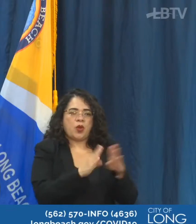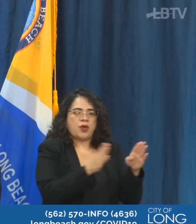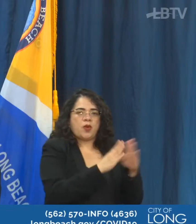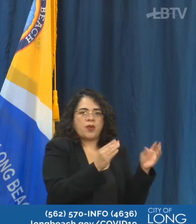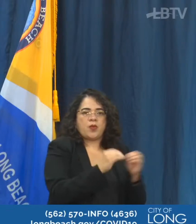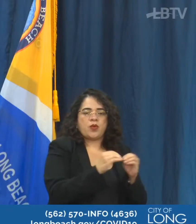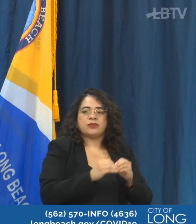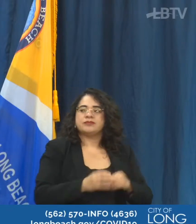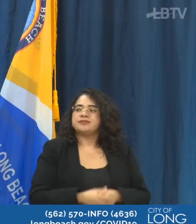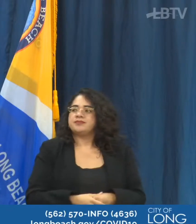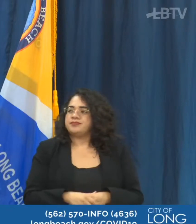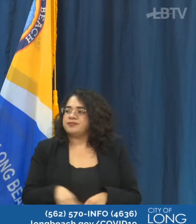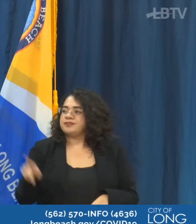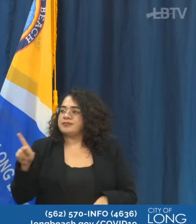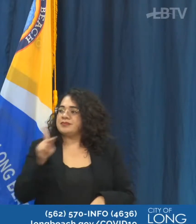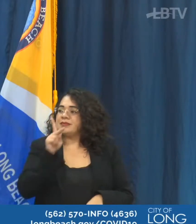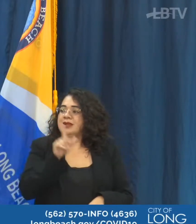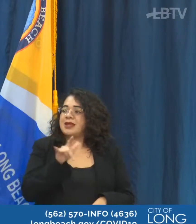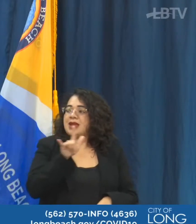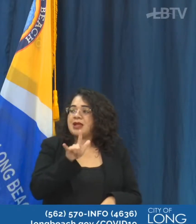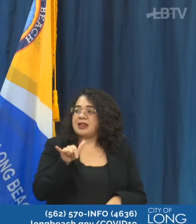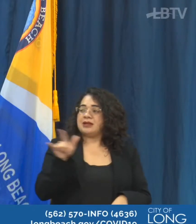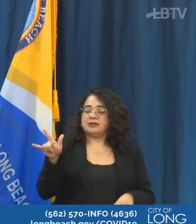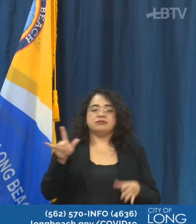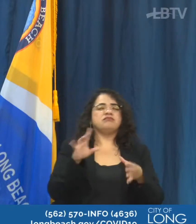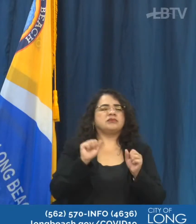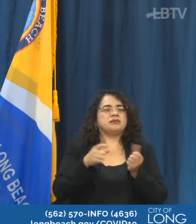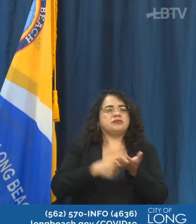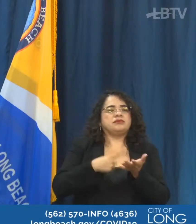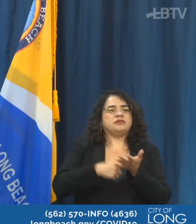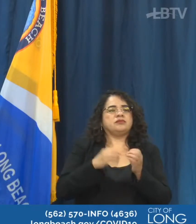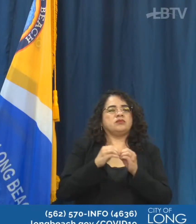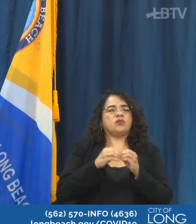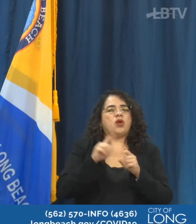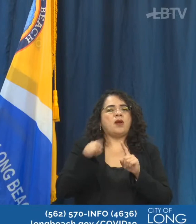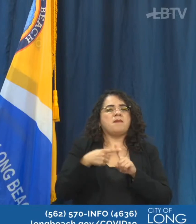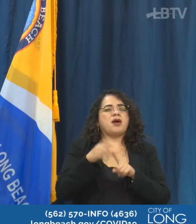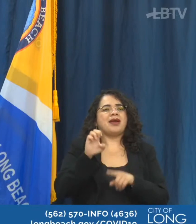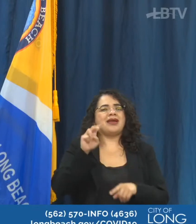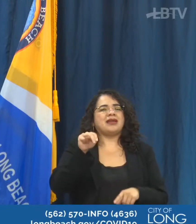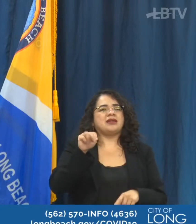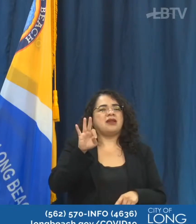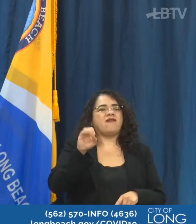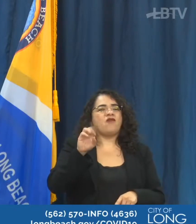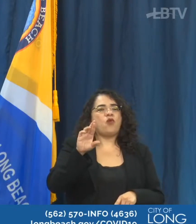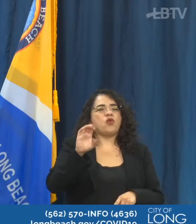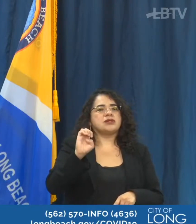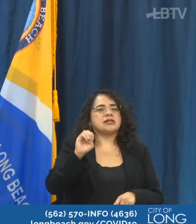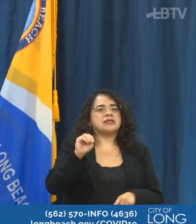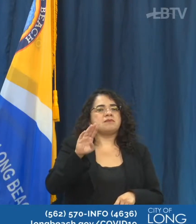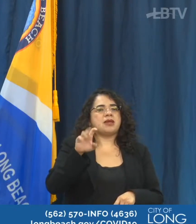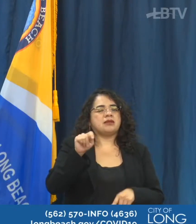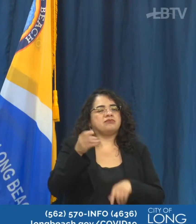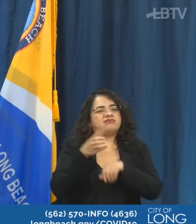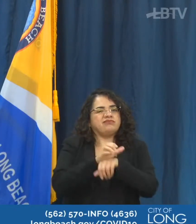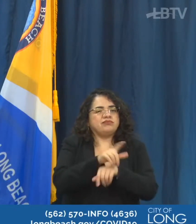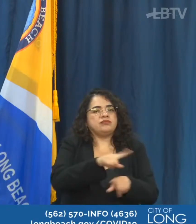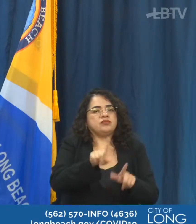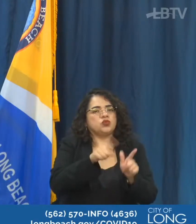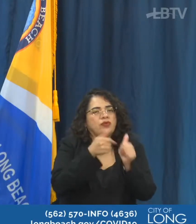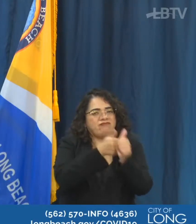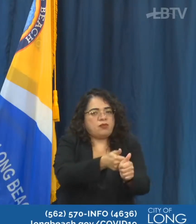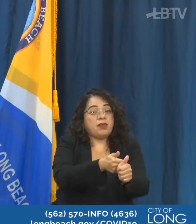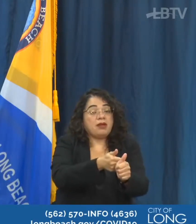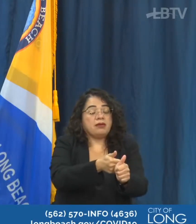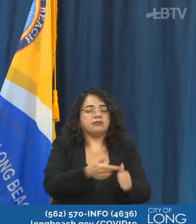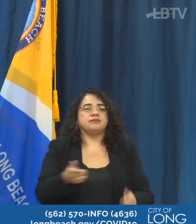Yeah, I I think that Kelly probably has more of an answer on the enforcement piece. I think that the state face covering order, which was, I